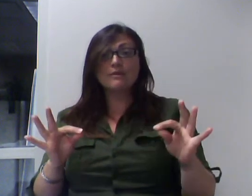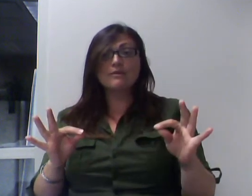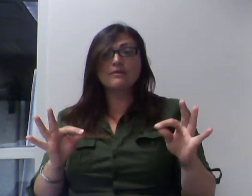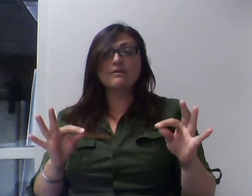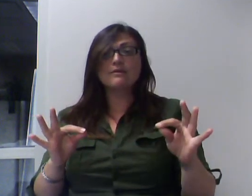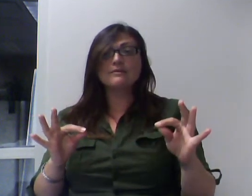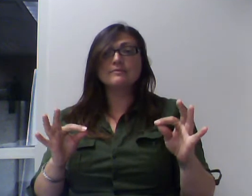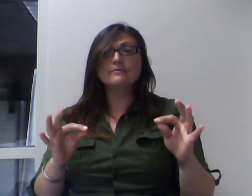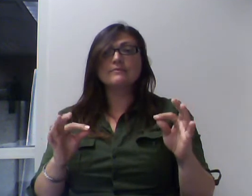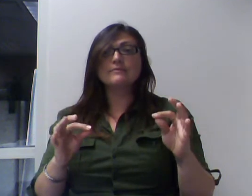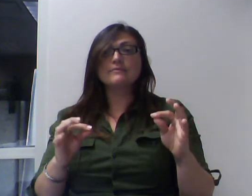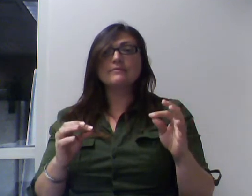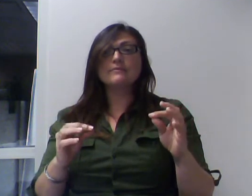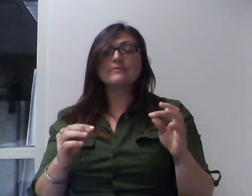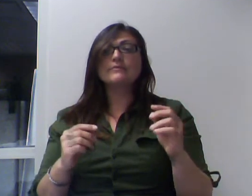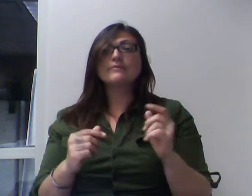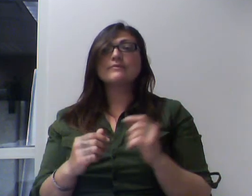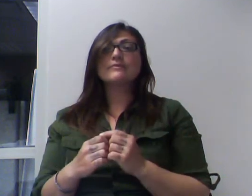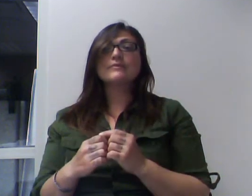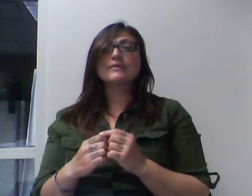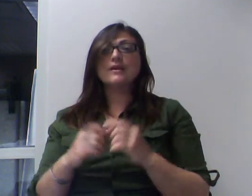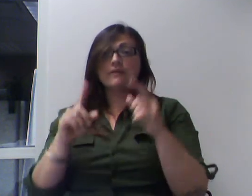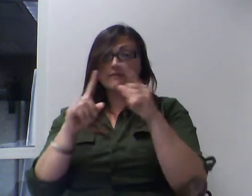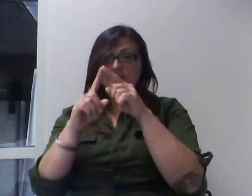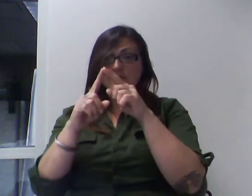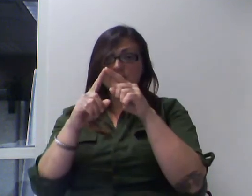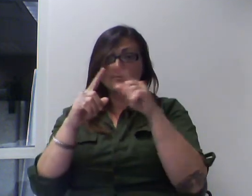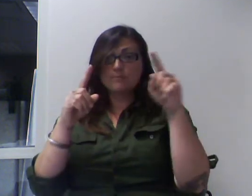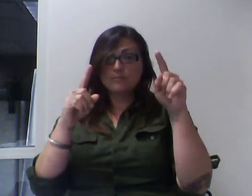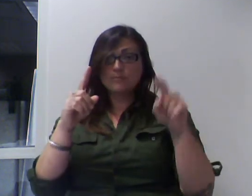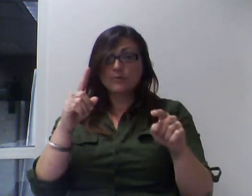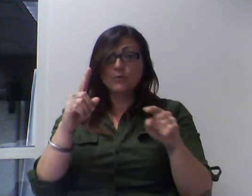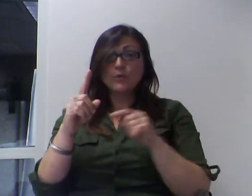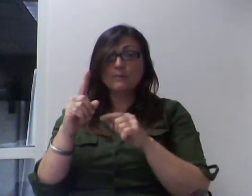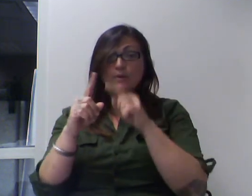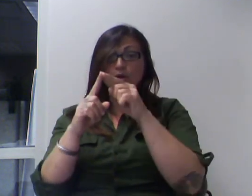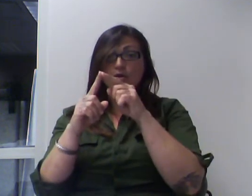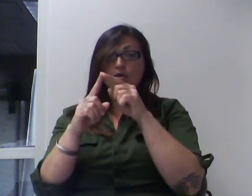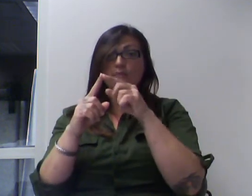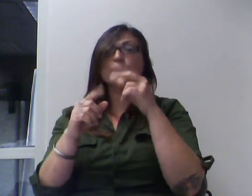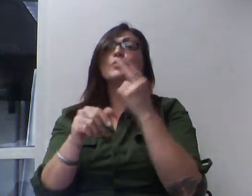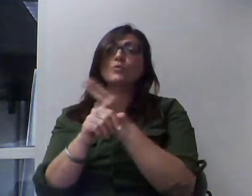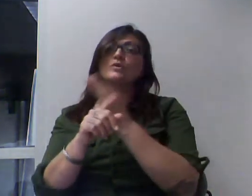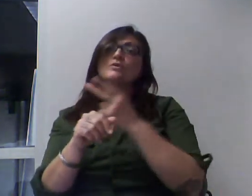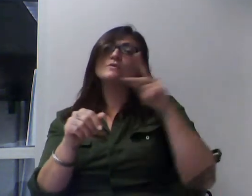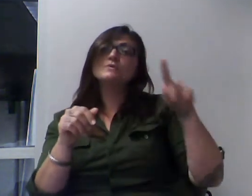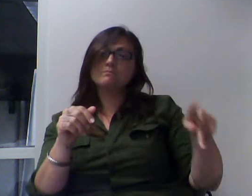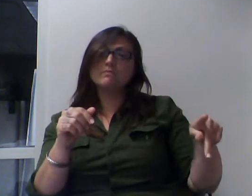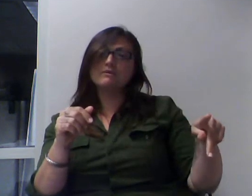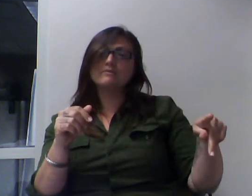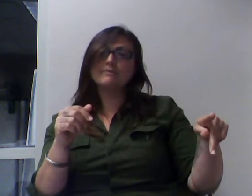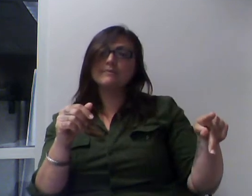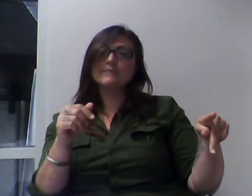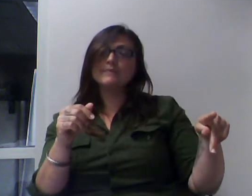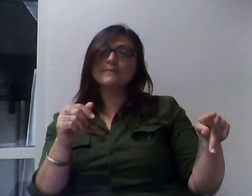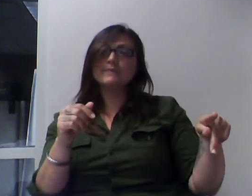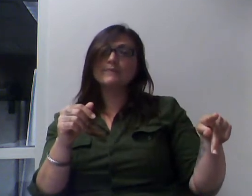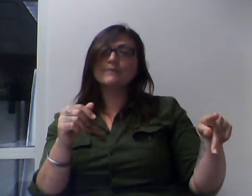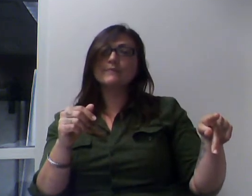And if we're dealing with perimeters, usually we use the letter P for perimeter. And the perimeter should be